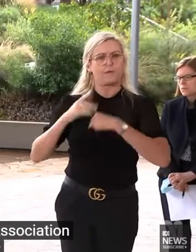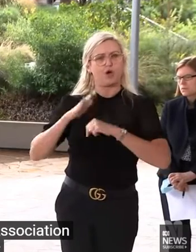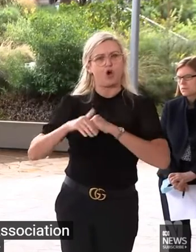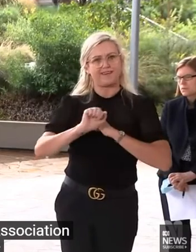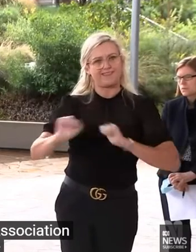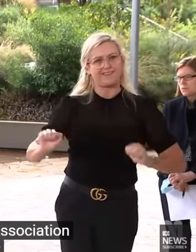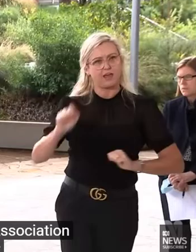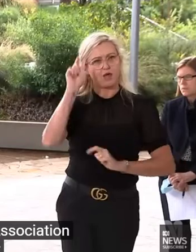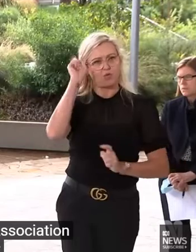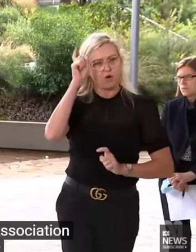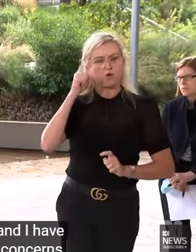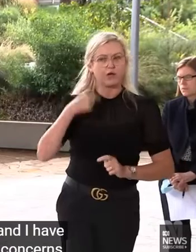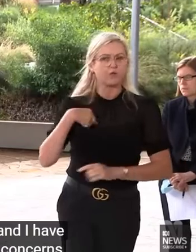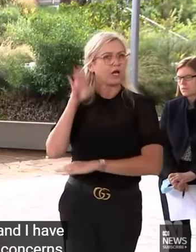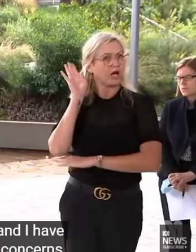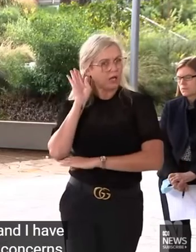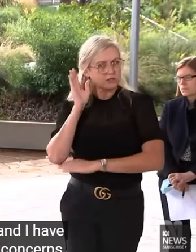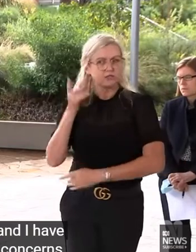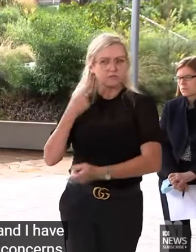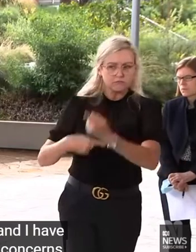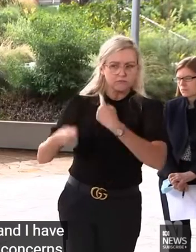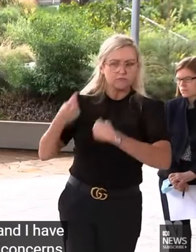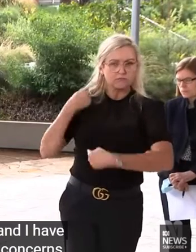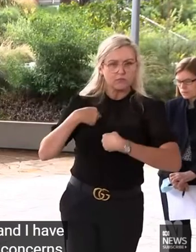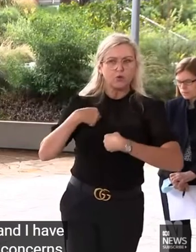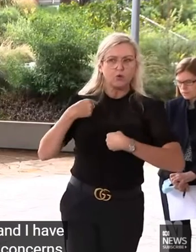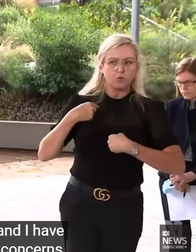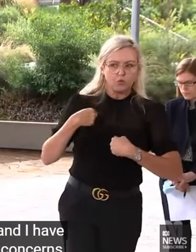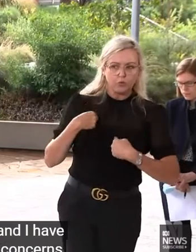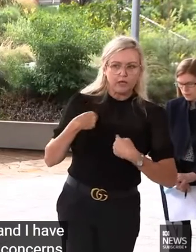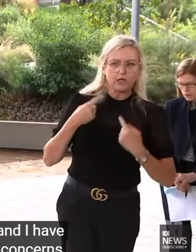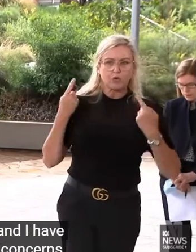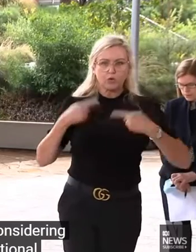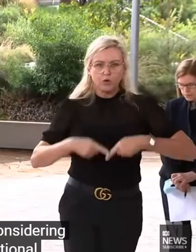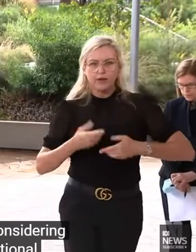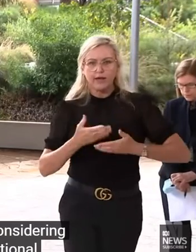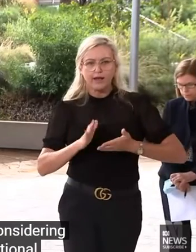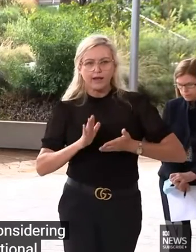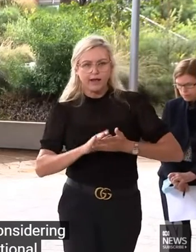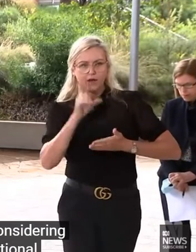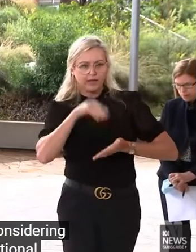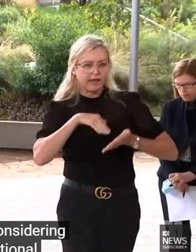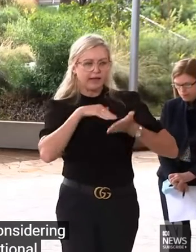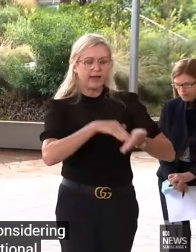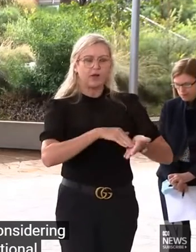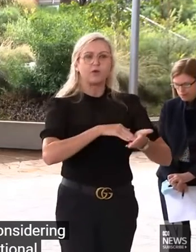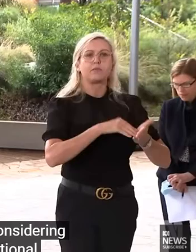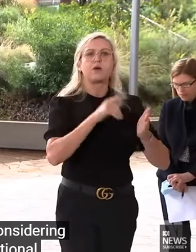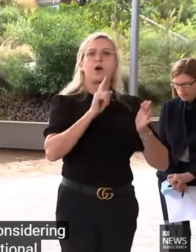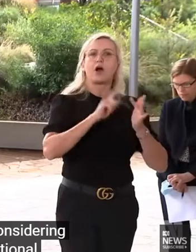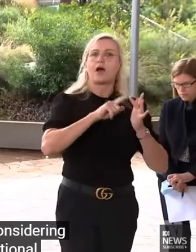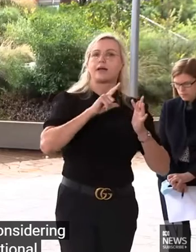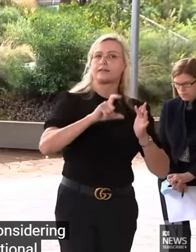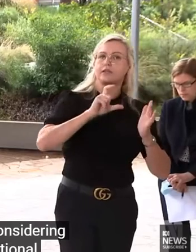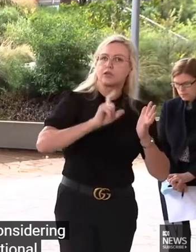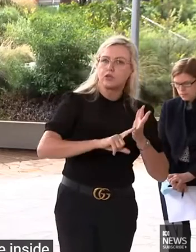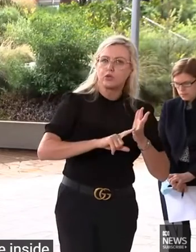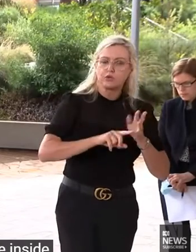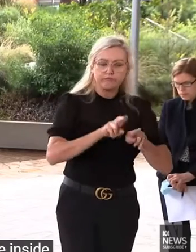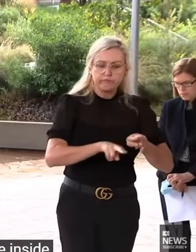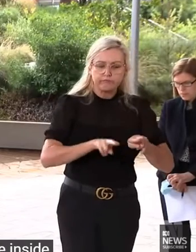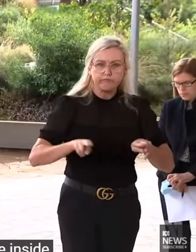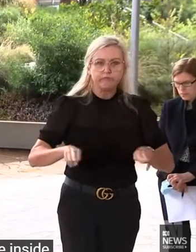are certainly considering some of the operational challenges they have inside intensive care units. And certainly they have been